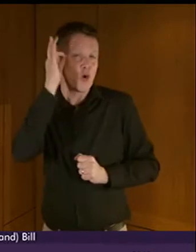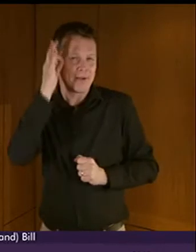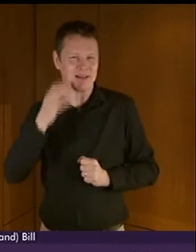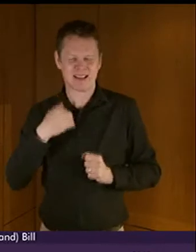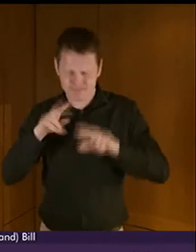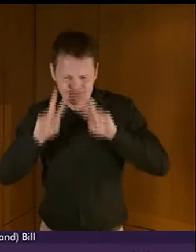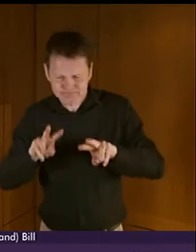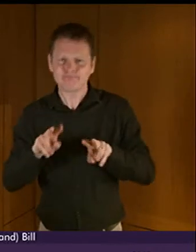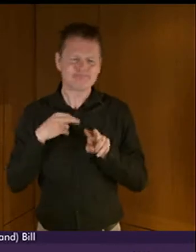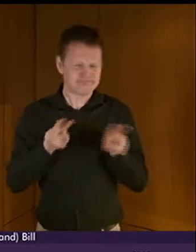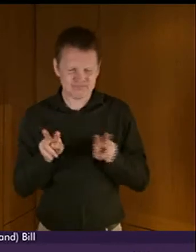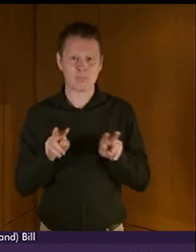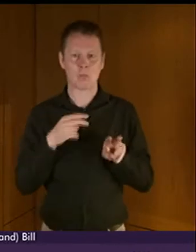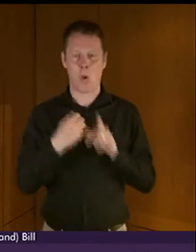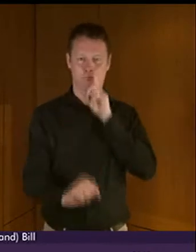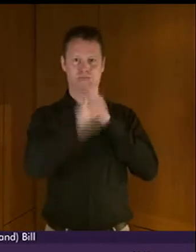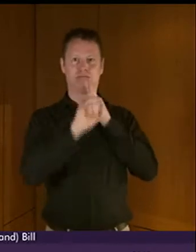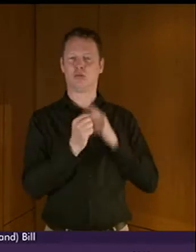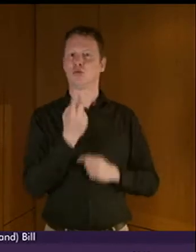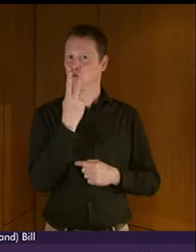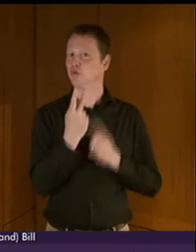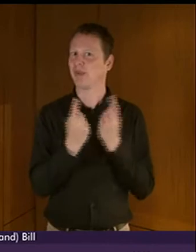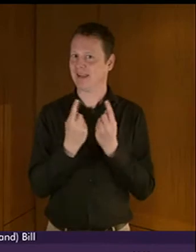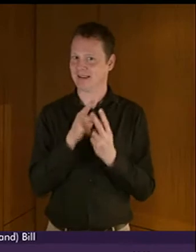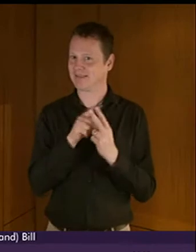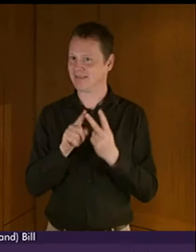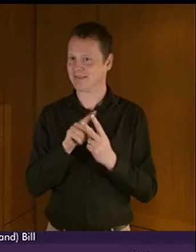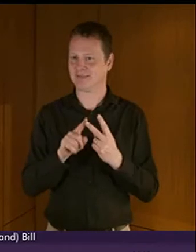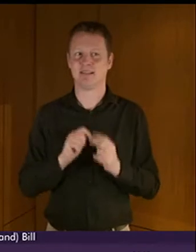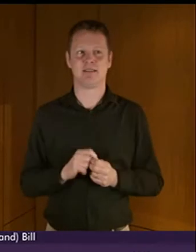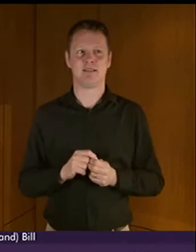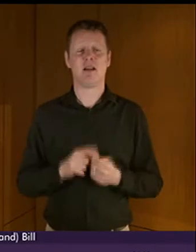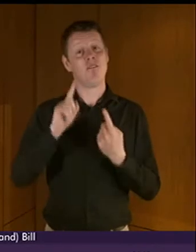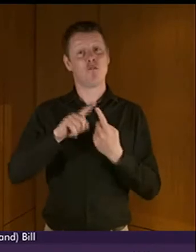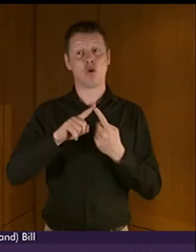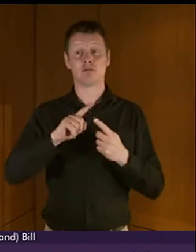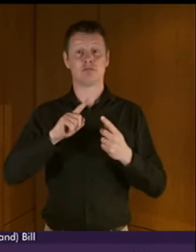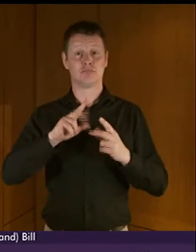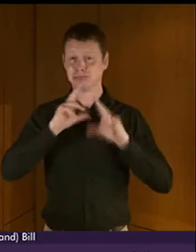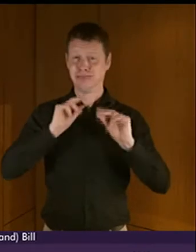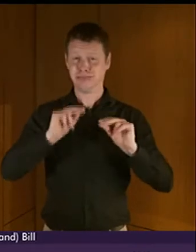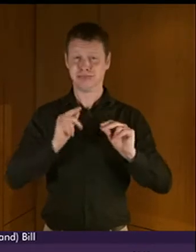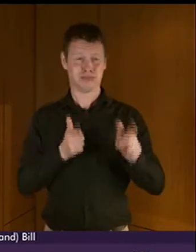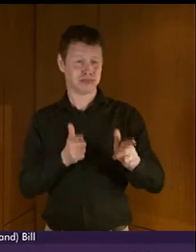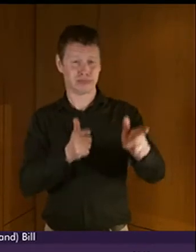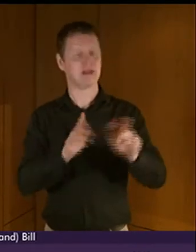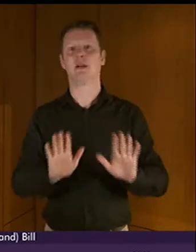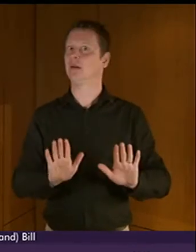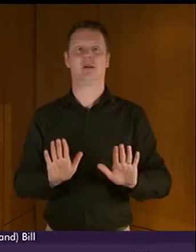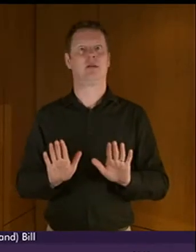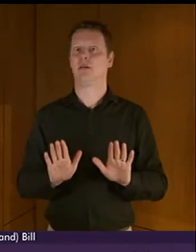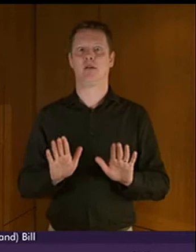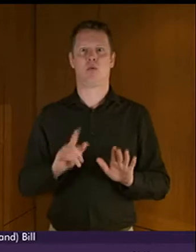me two things. The first is that you need to speak slowly, because